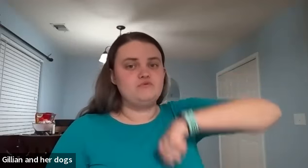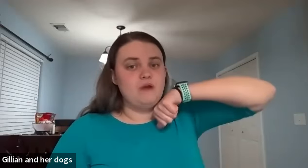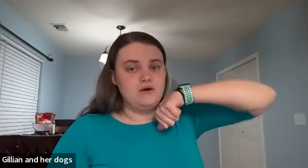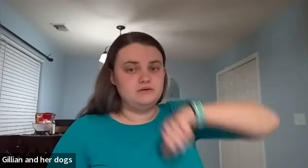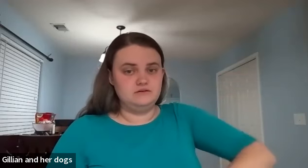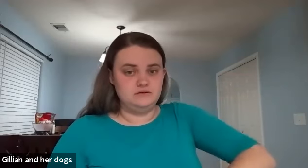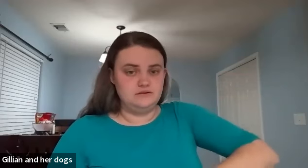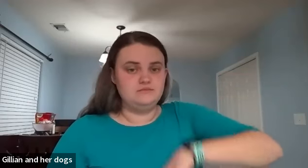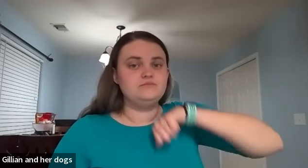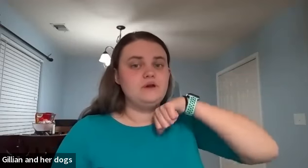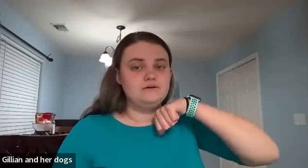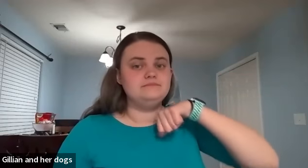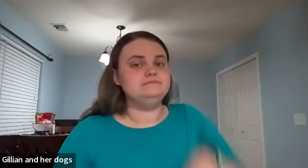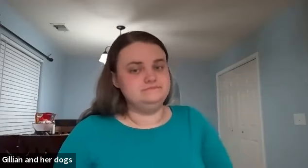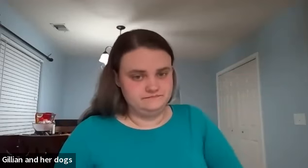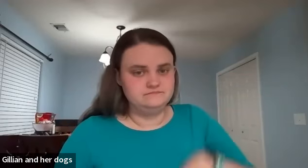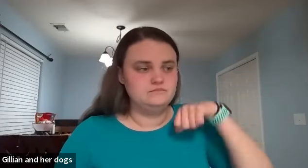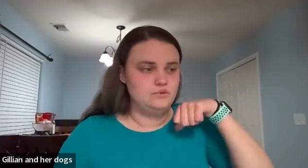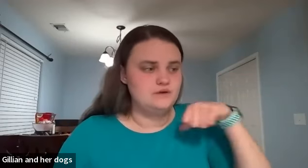proud proud proud